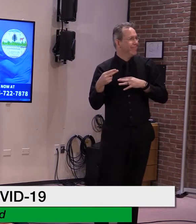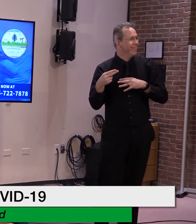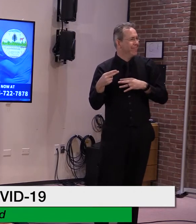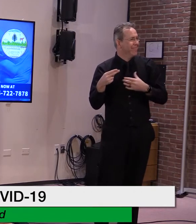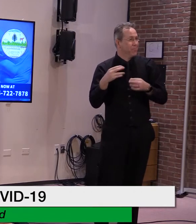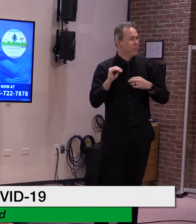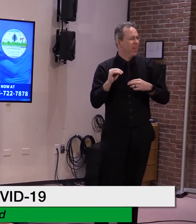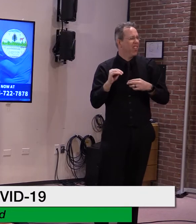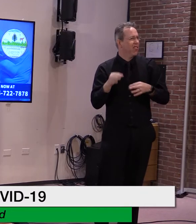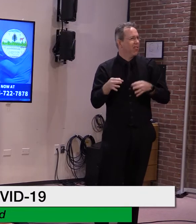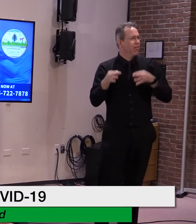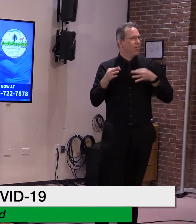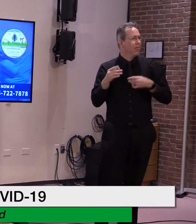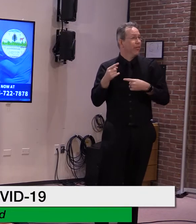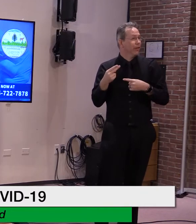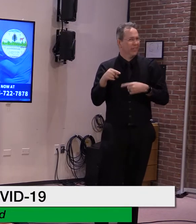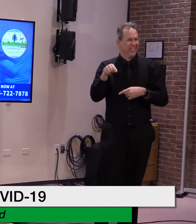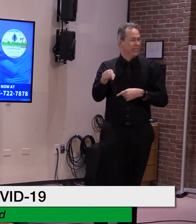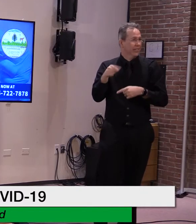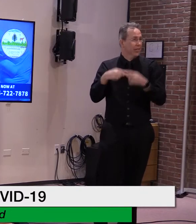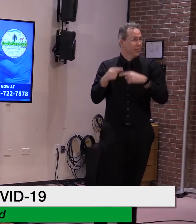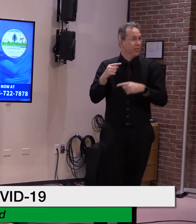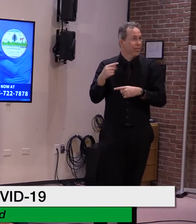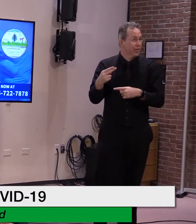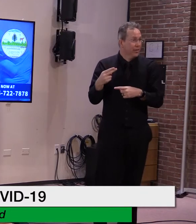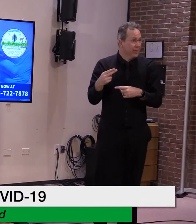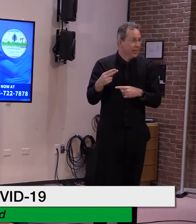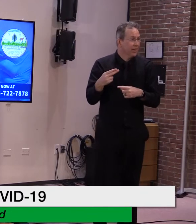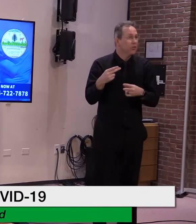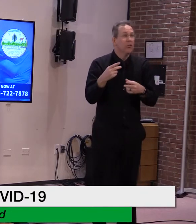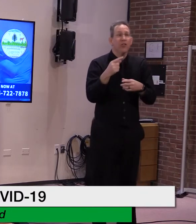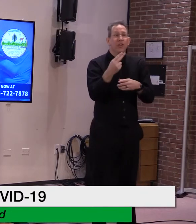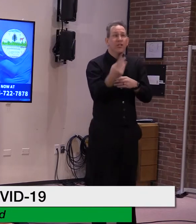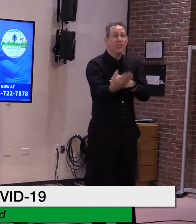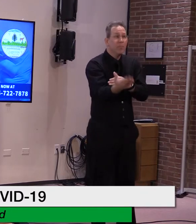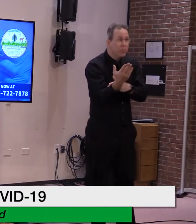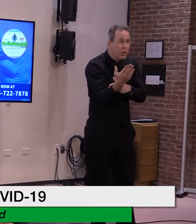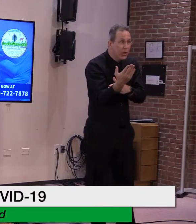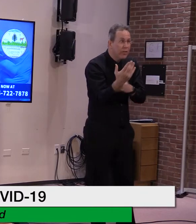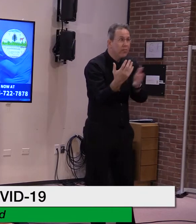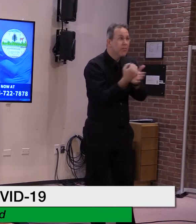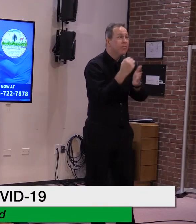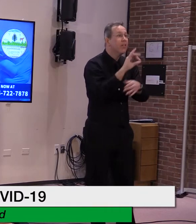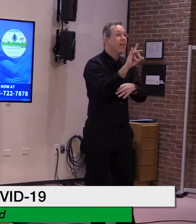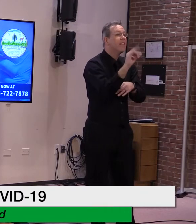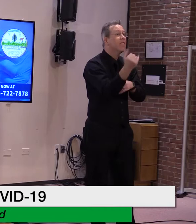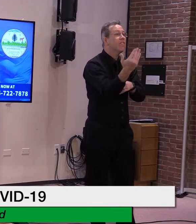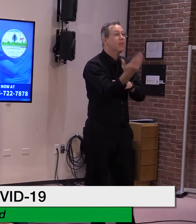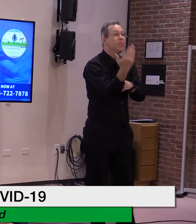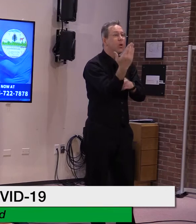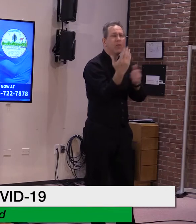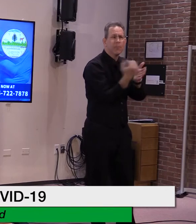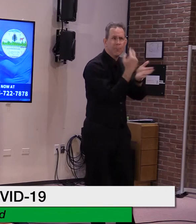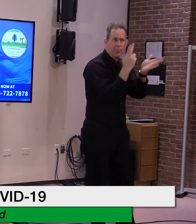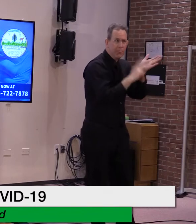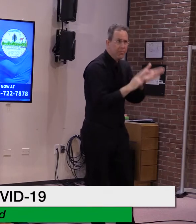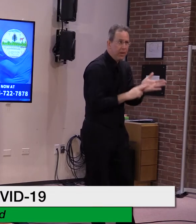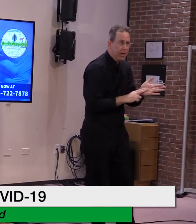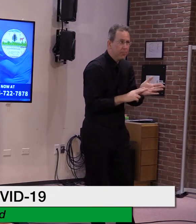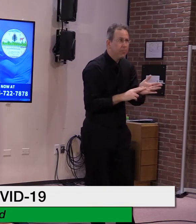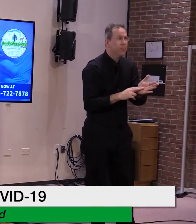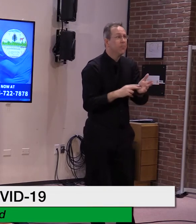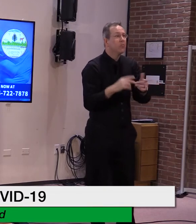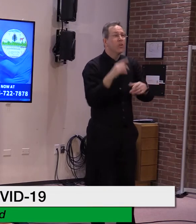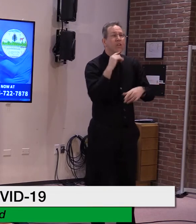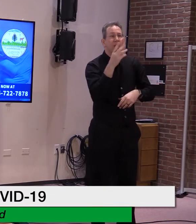So beginning at 815 AM this Thursday, those 16 years old and above with